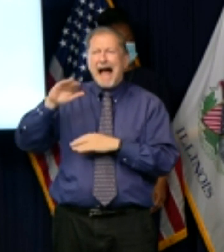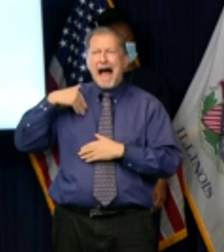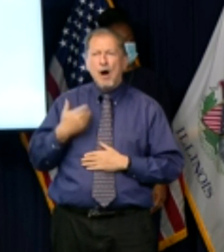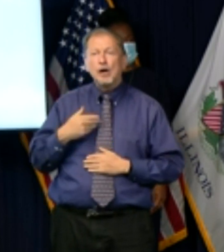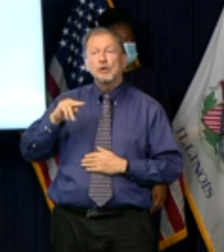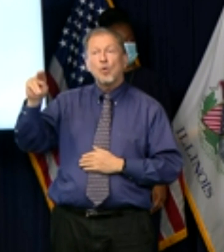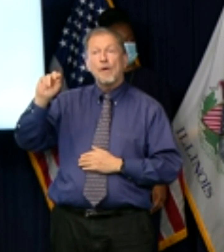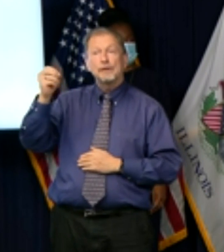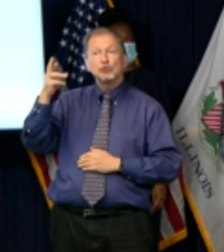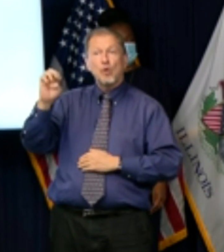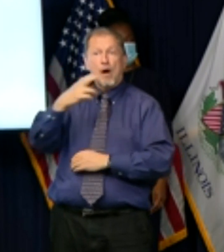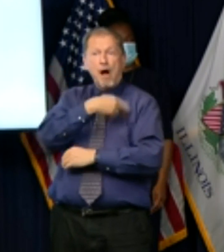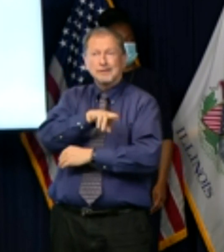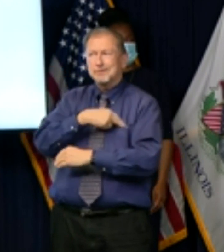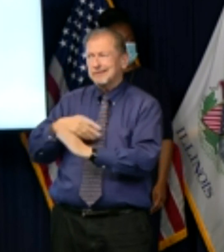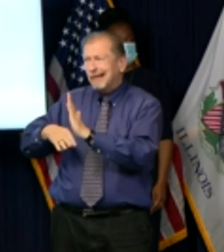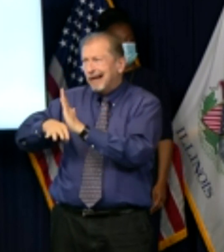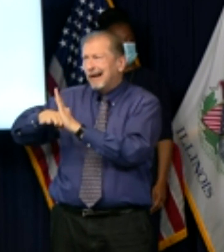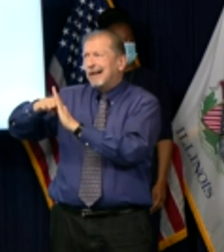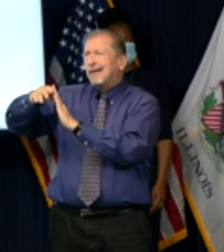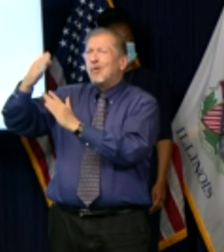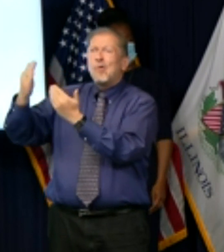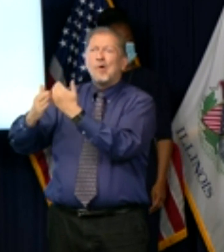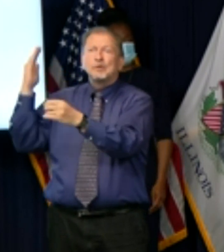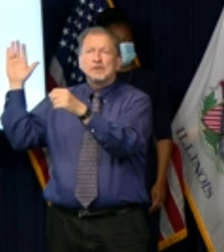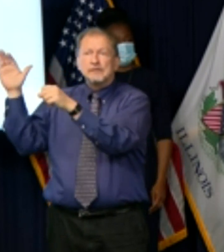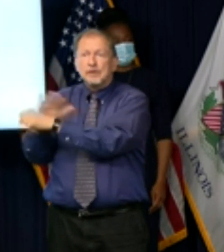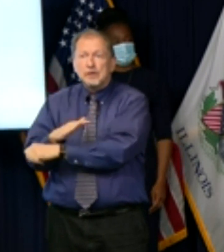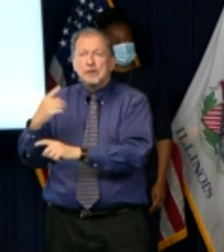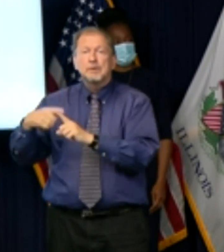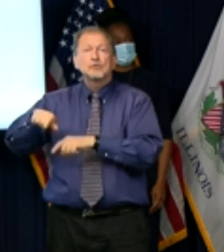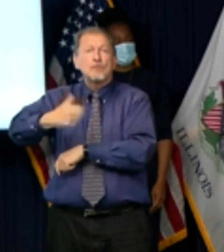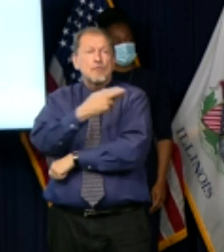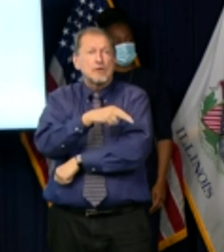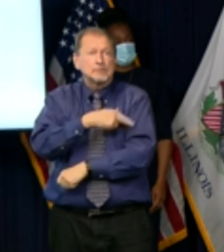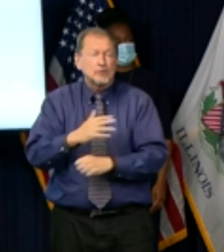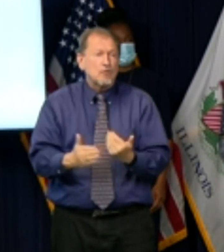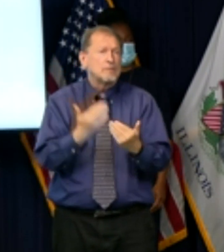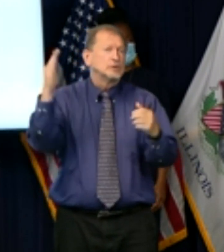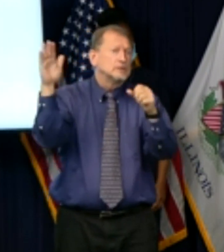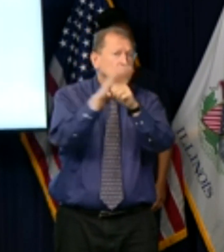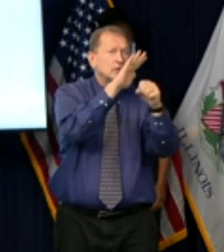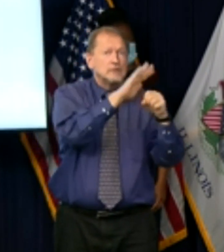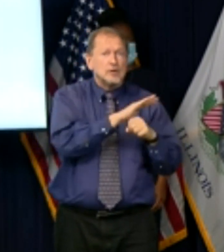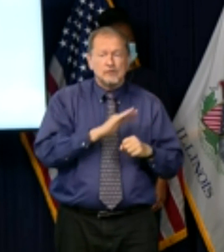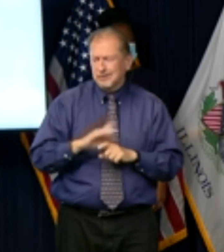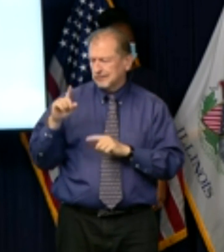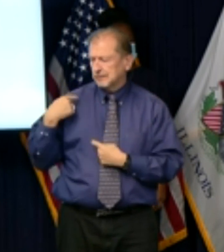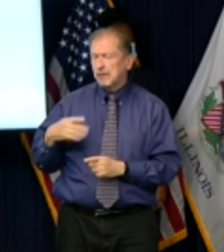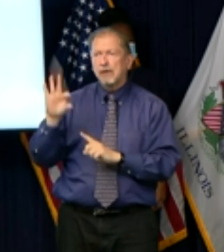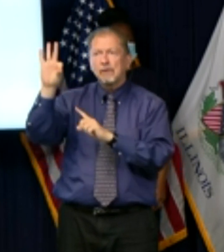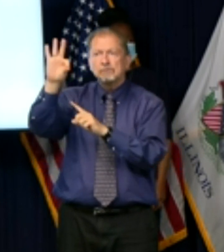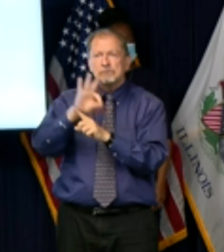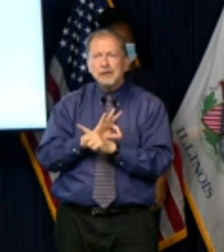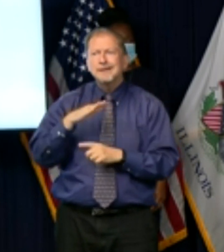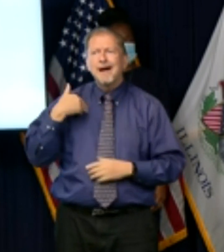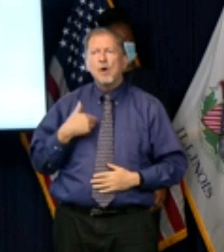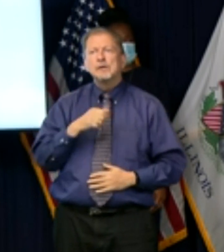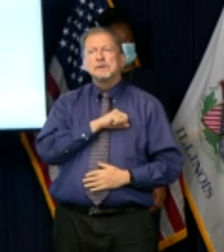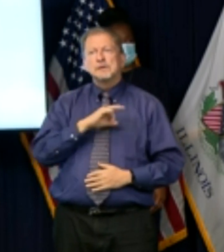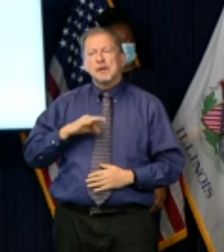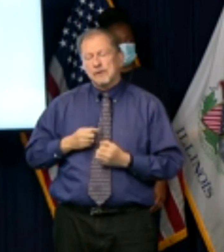the state at an exponential speed our staff are already exhausted after nine months of a physical mental